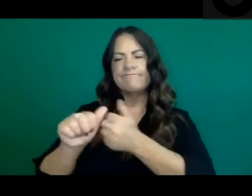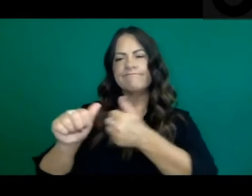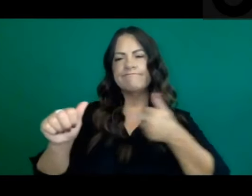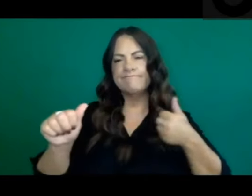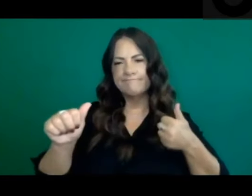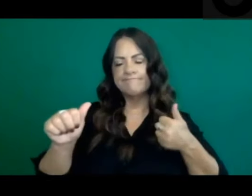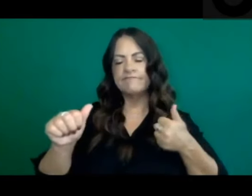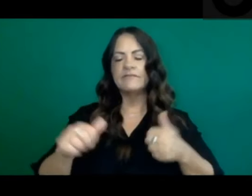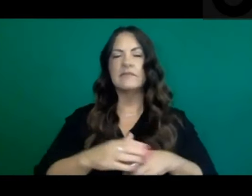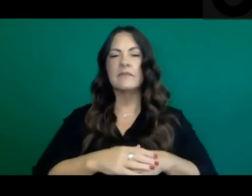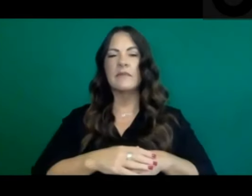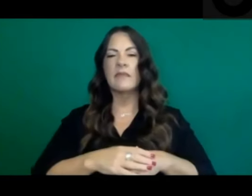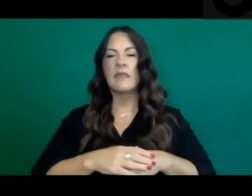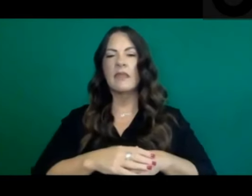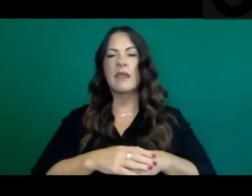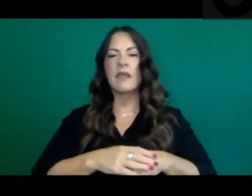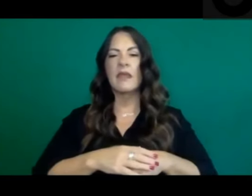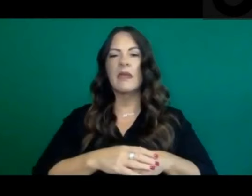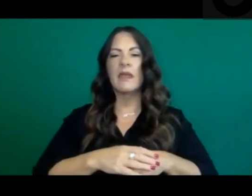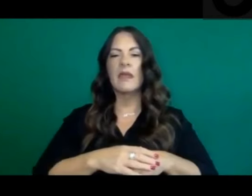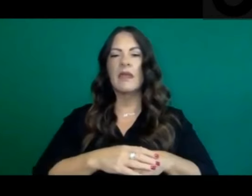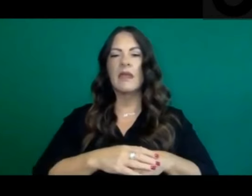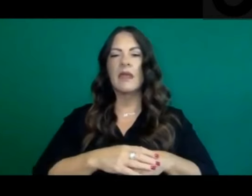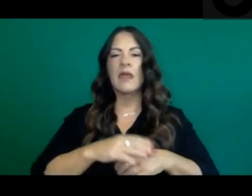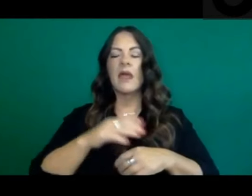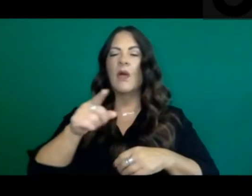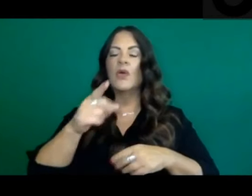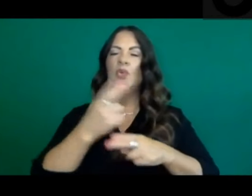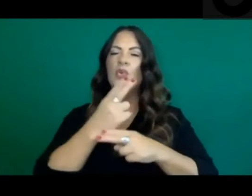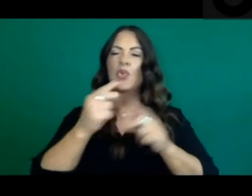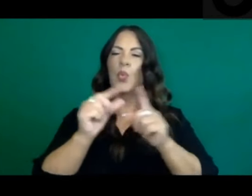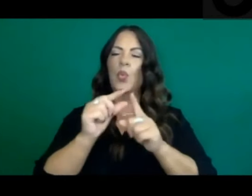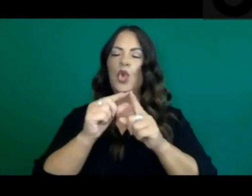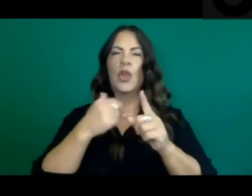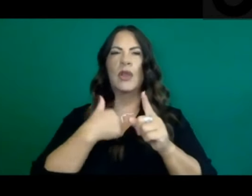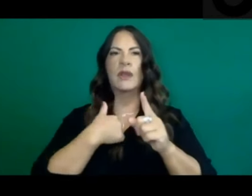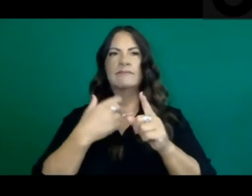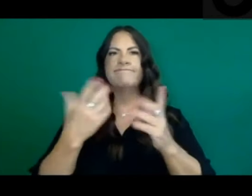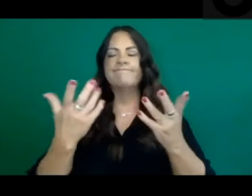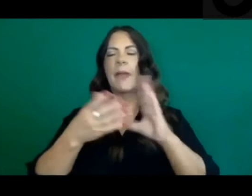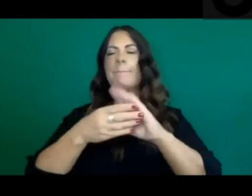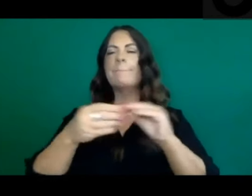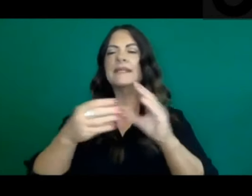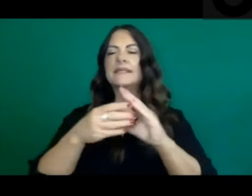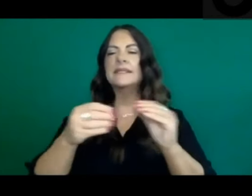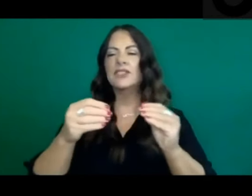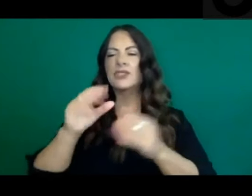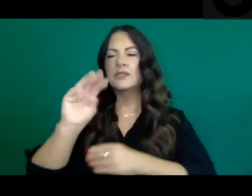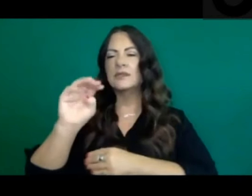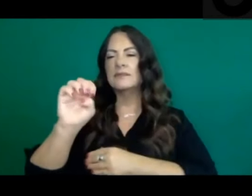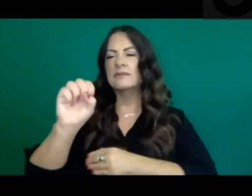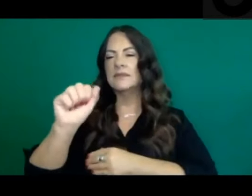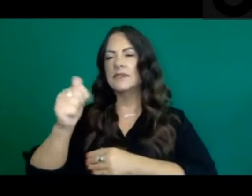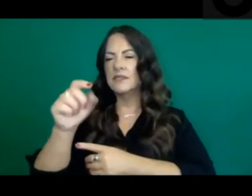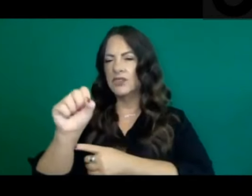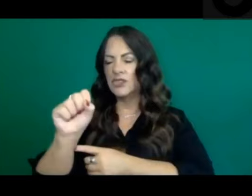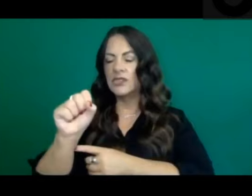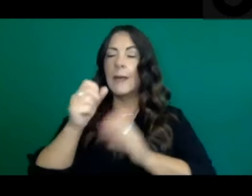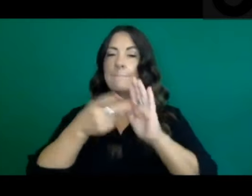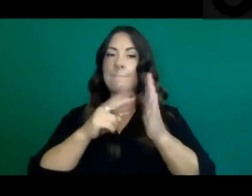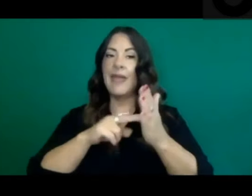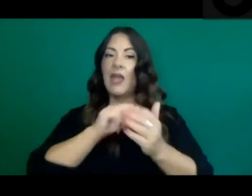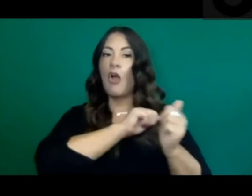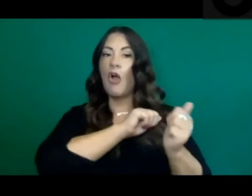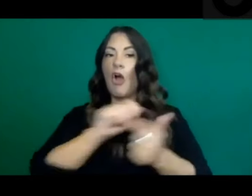every one of those messages, I'm key on using the word messages, because they don't all represent a case, either